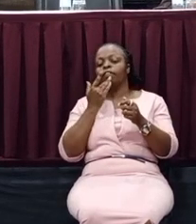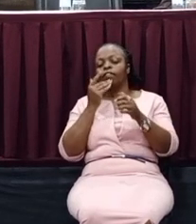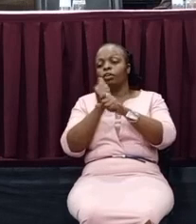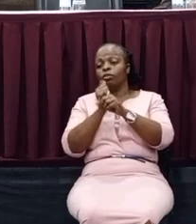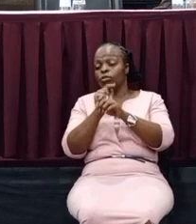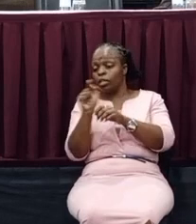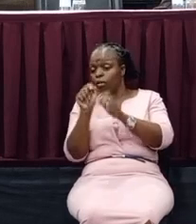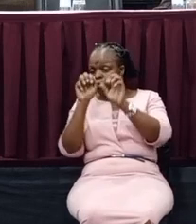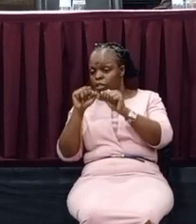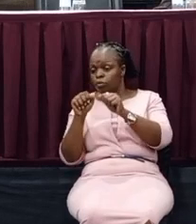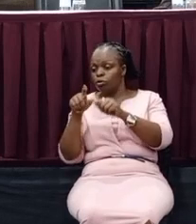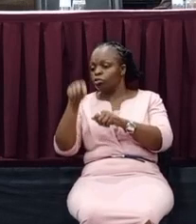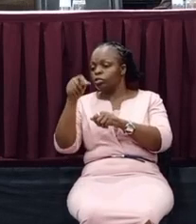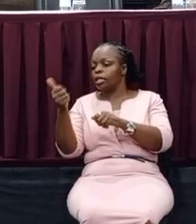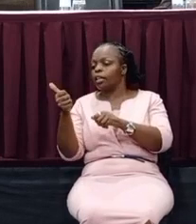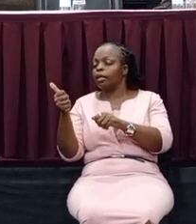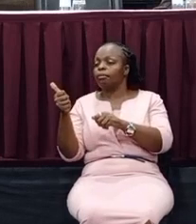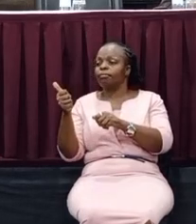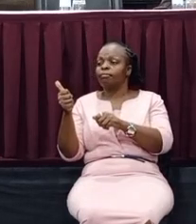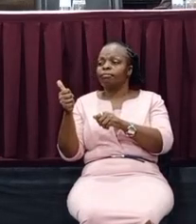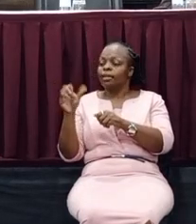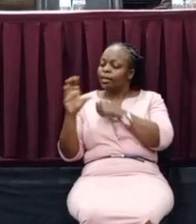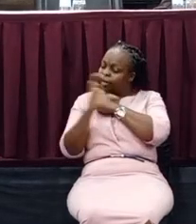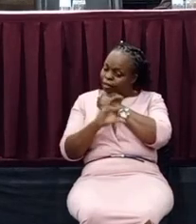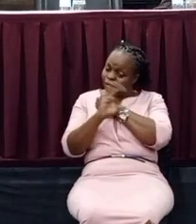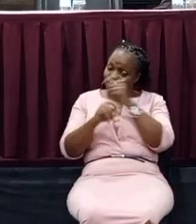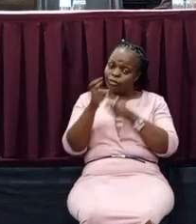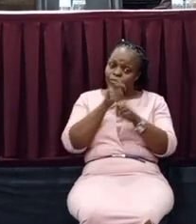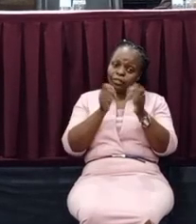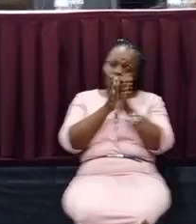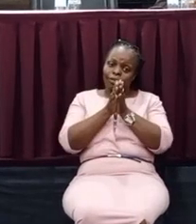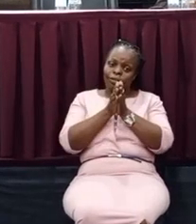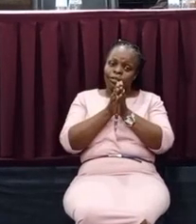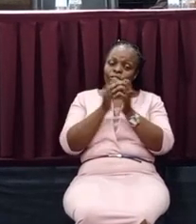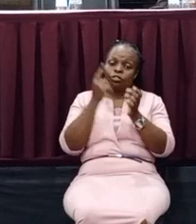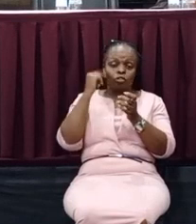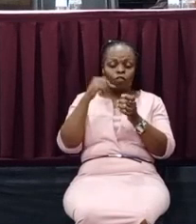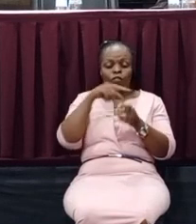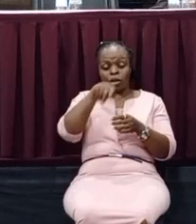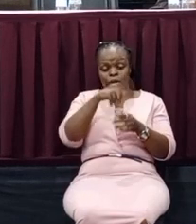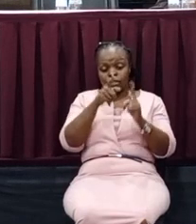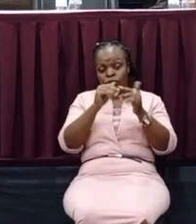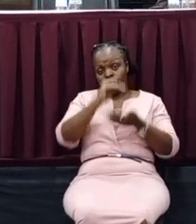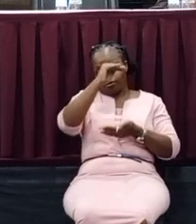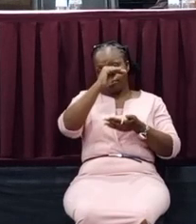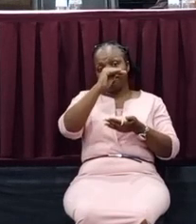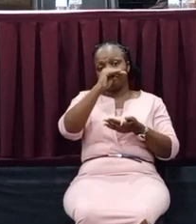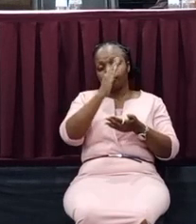chosen any other route. They could have chosen any other country to trade with. For us to grow and to be quick generations to